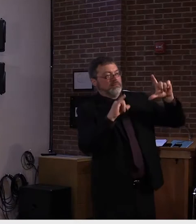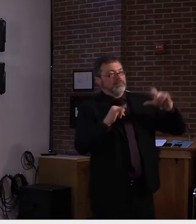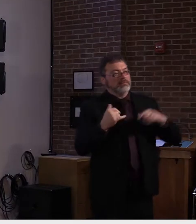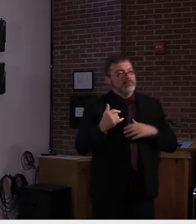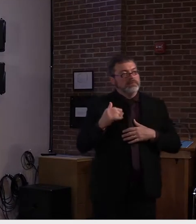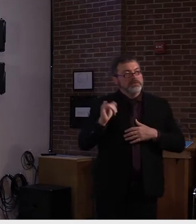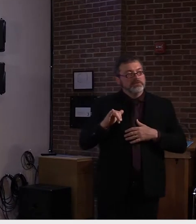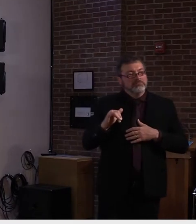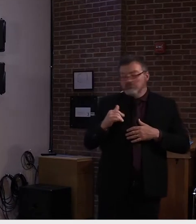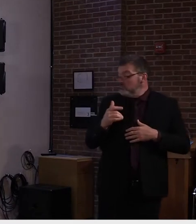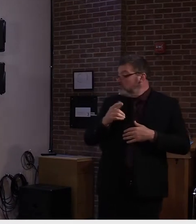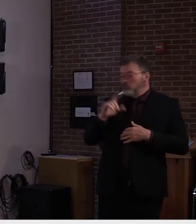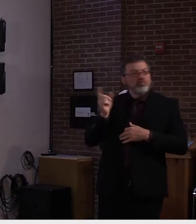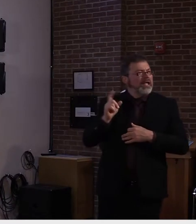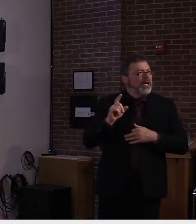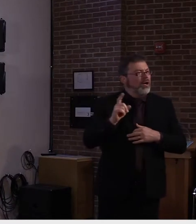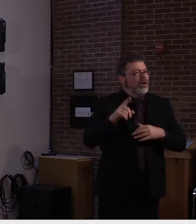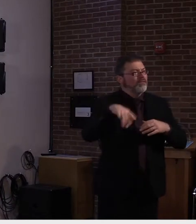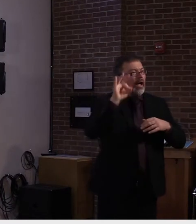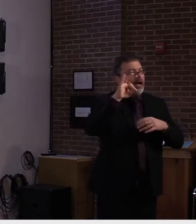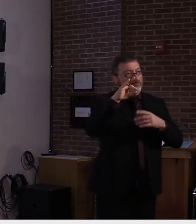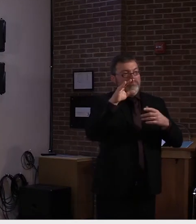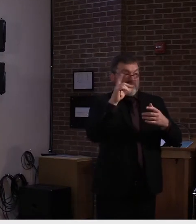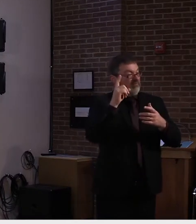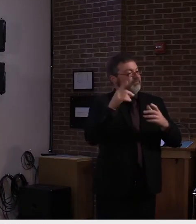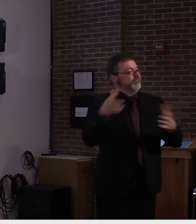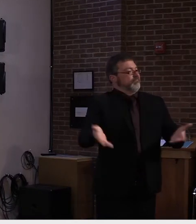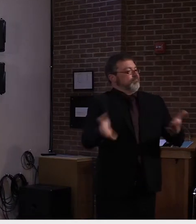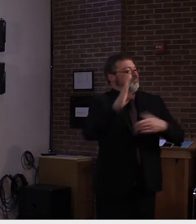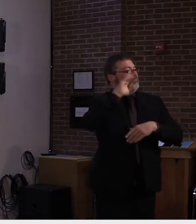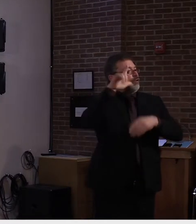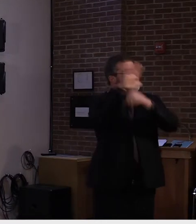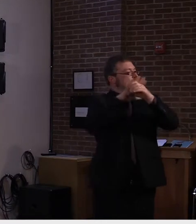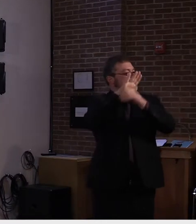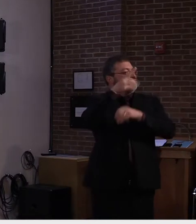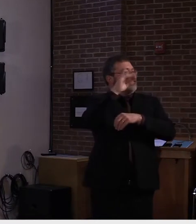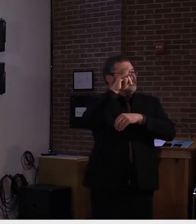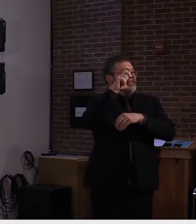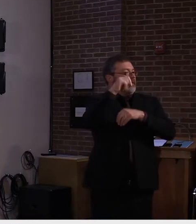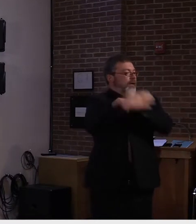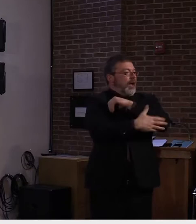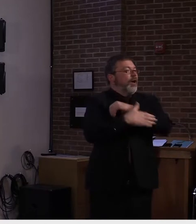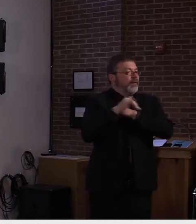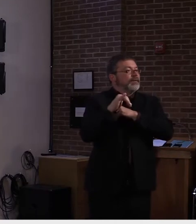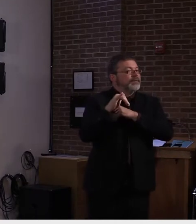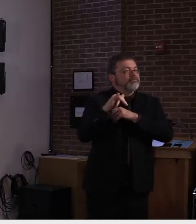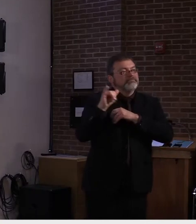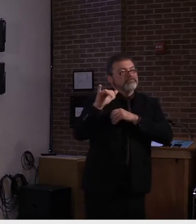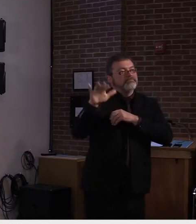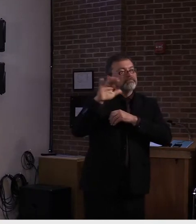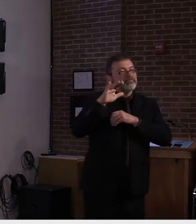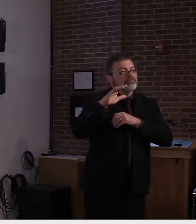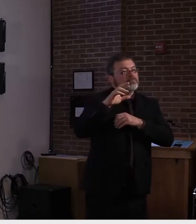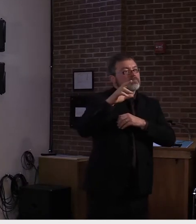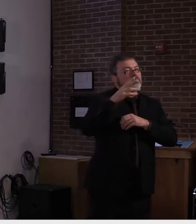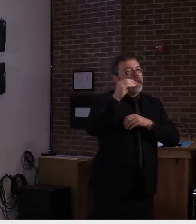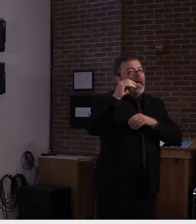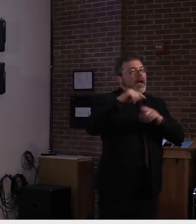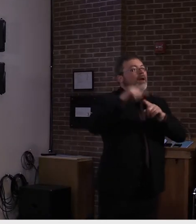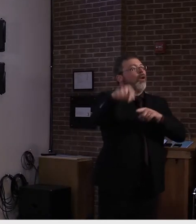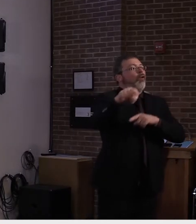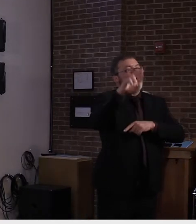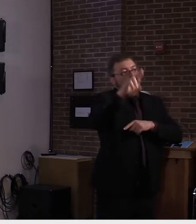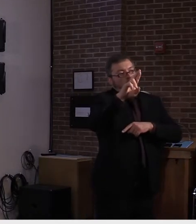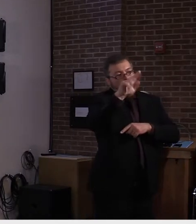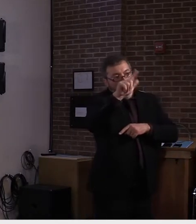Chittenden, Rutland, and Bennington. Now moving on from the data, a few items on the